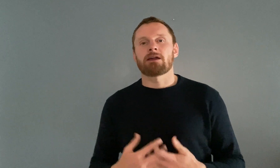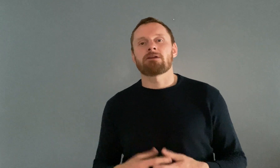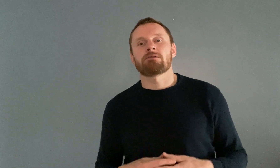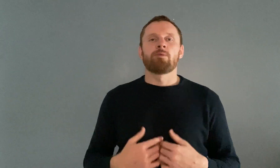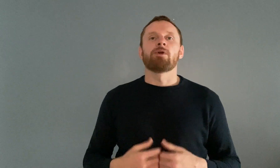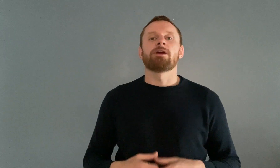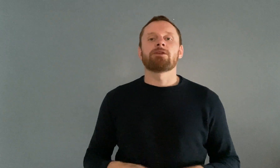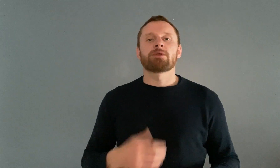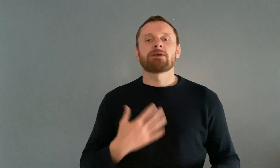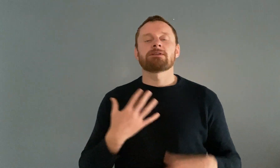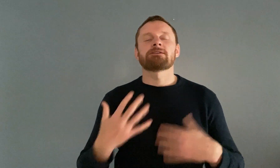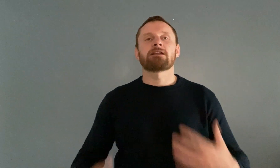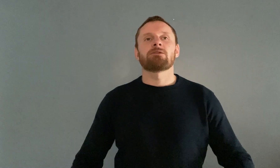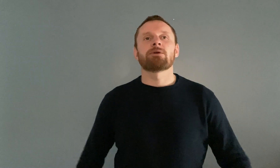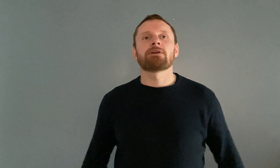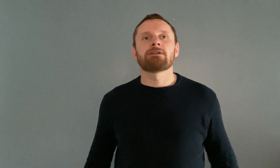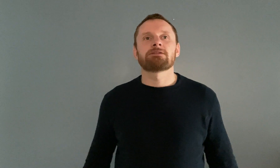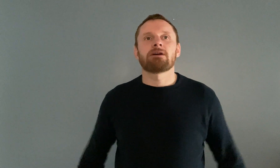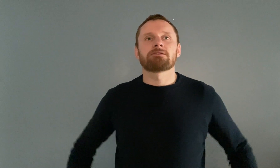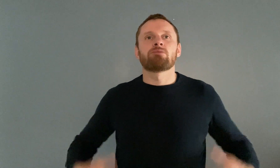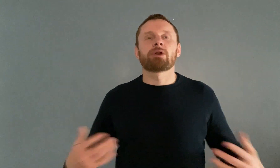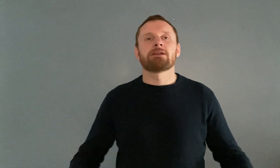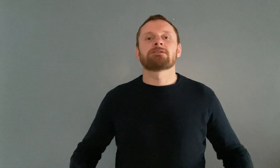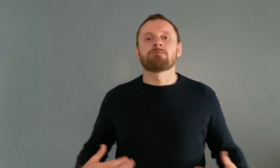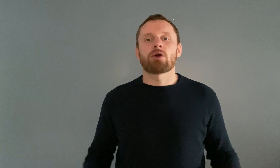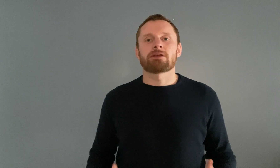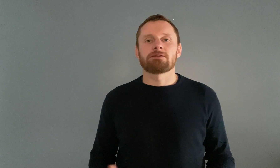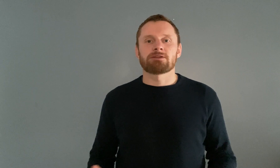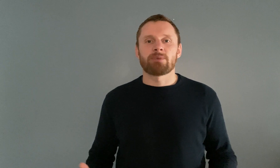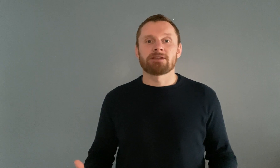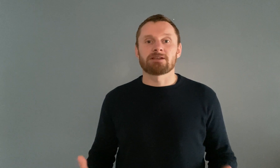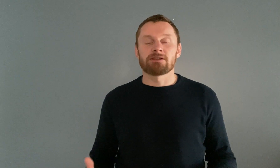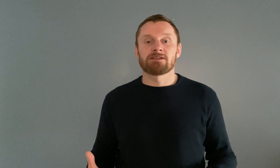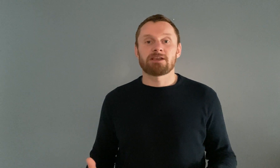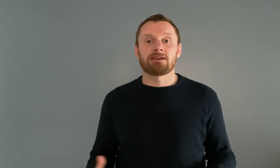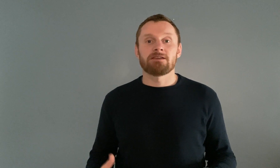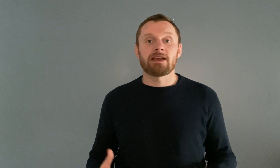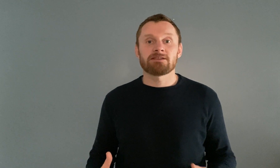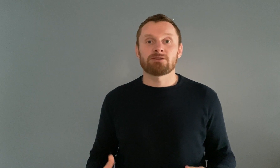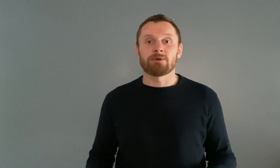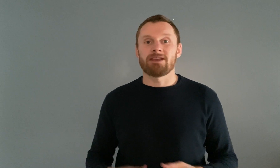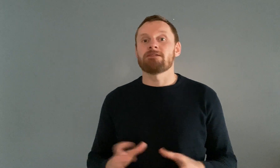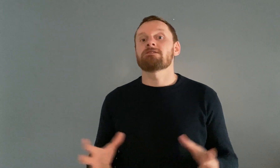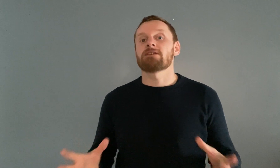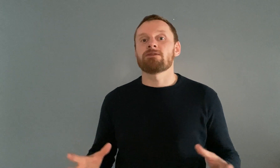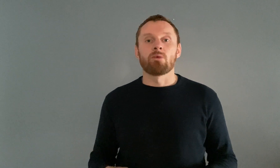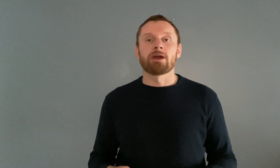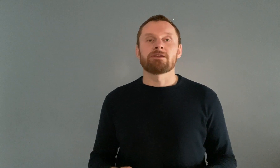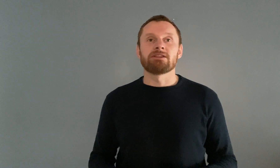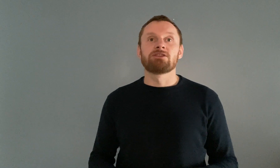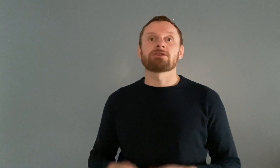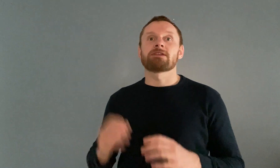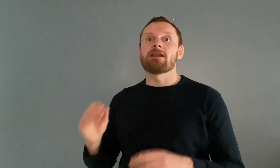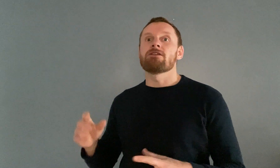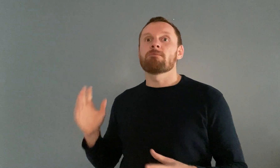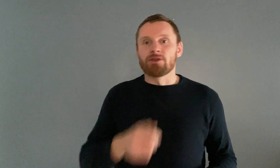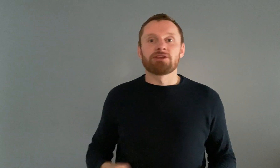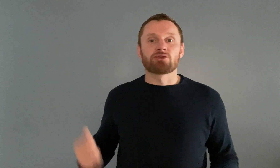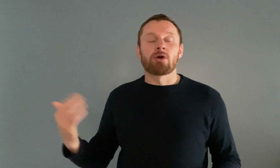anger and greed with it and settle with it and start to bring it into the body and just basically say yes to it in a safe way that it doesn't end up destroying